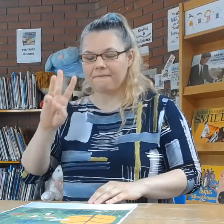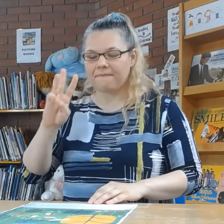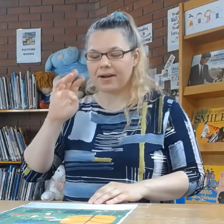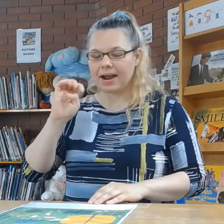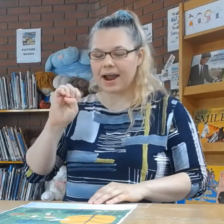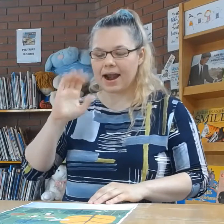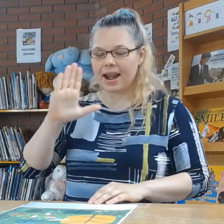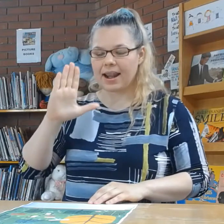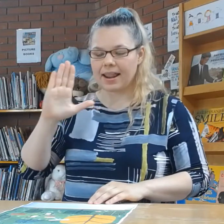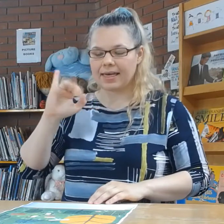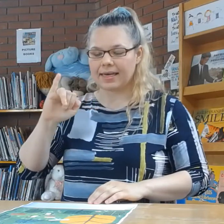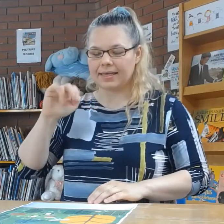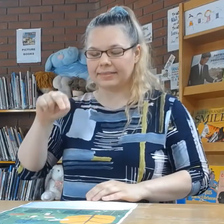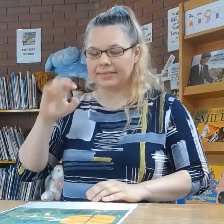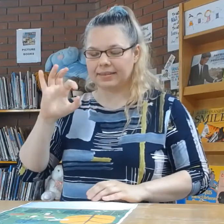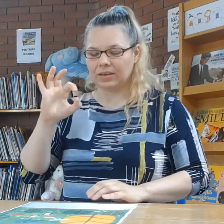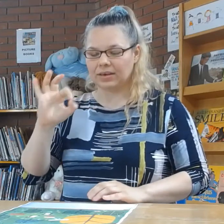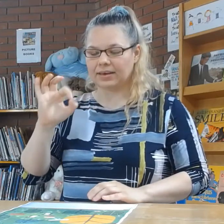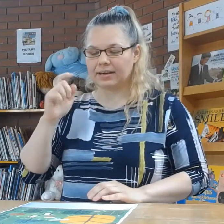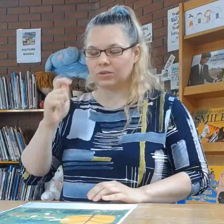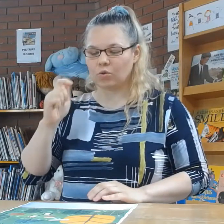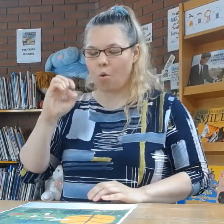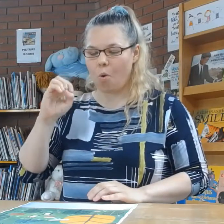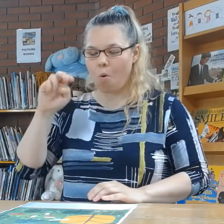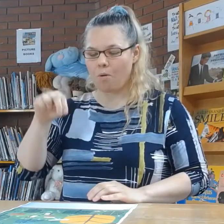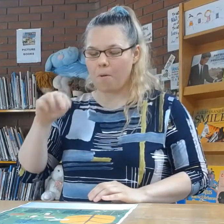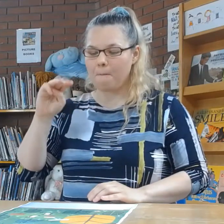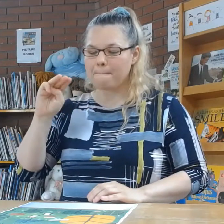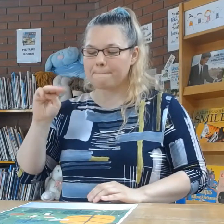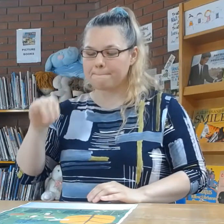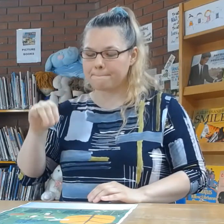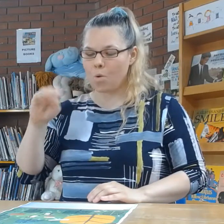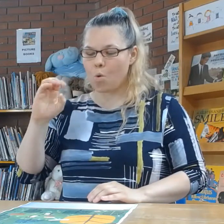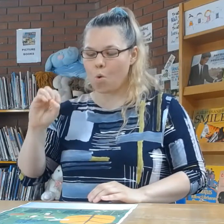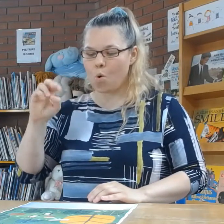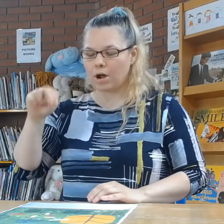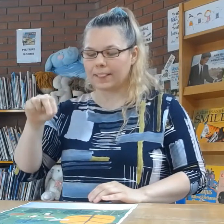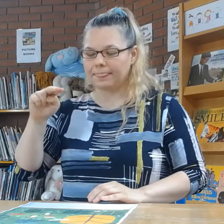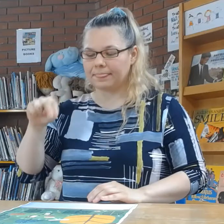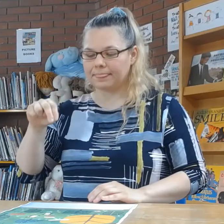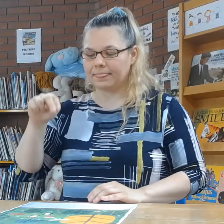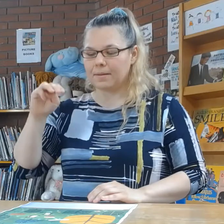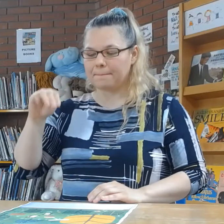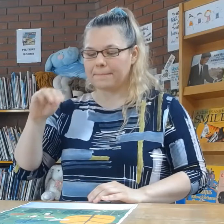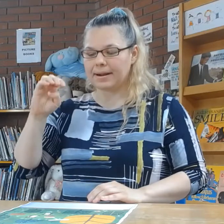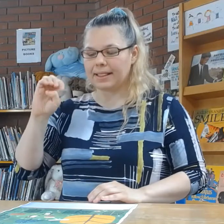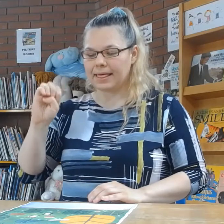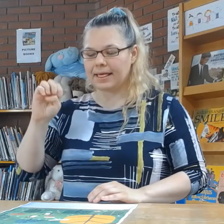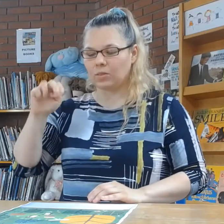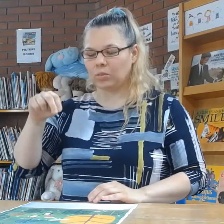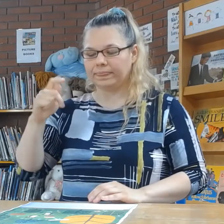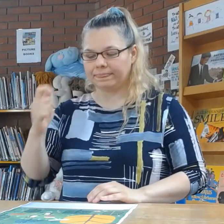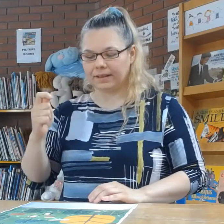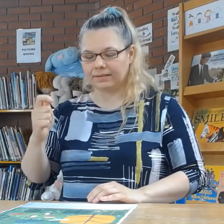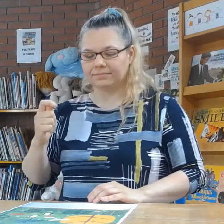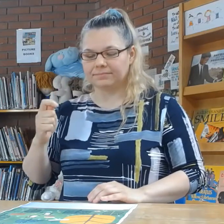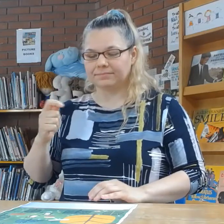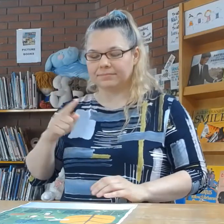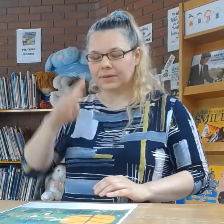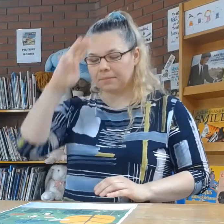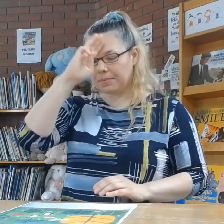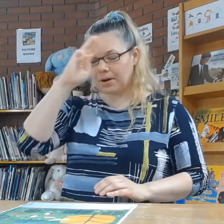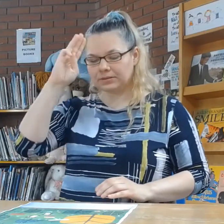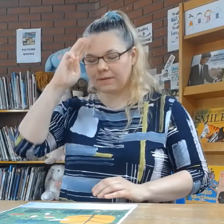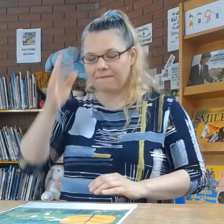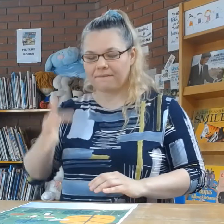At the Wellington Monument, the President found a perfect spot to practice